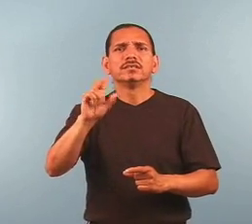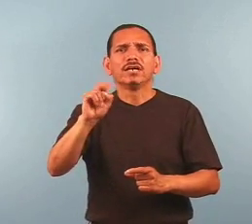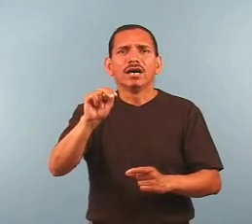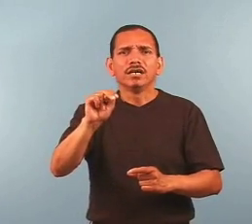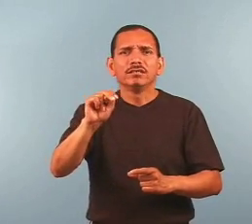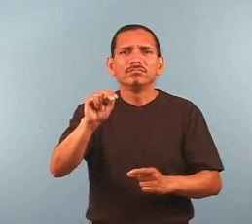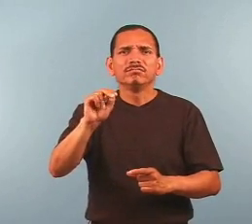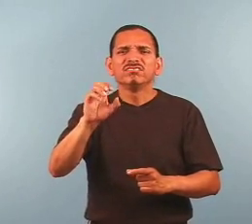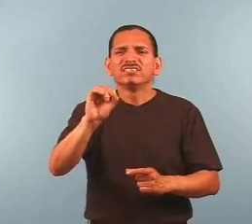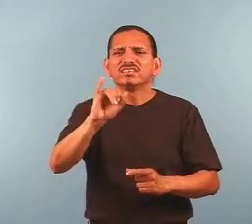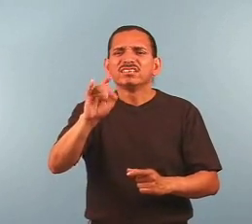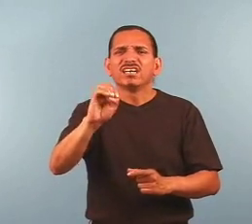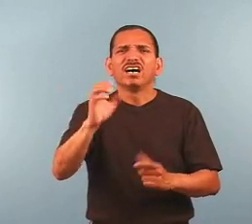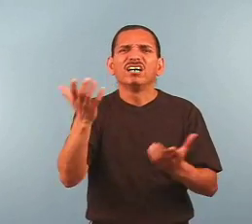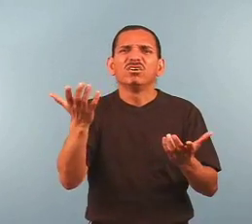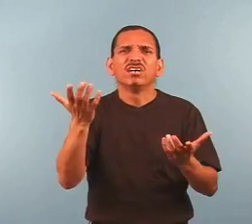Size of sun